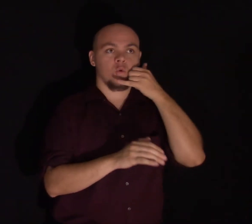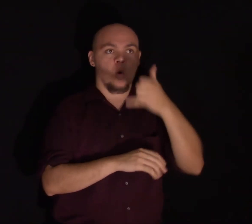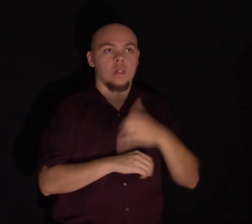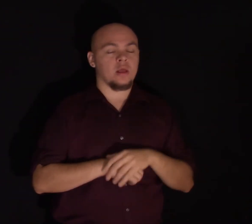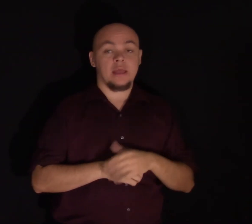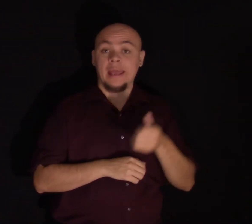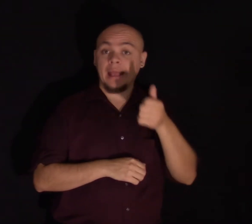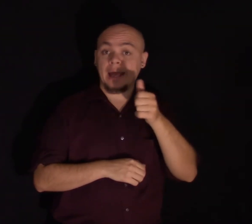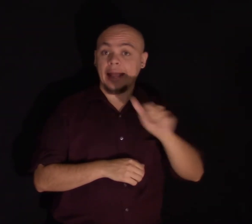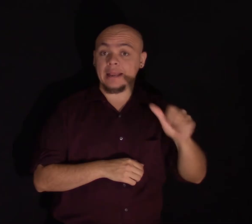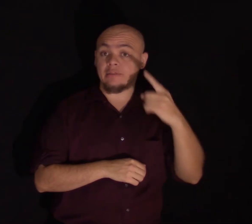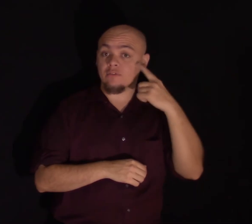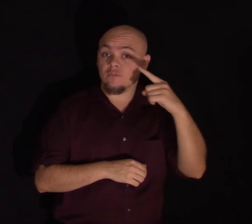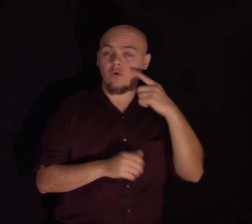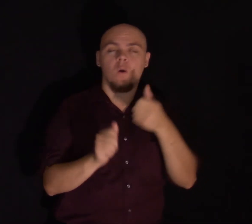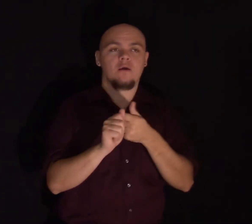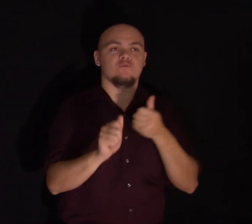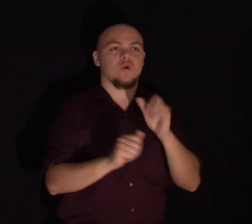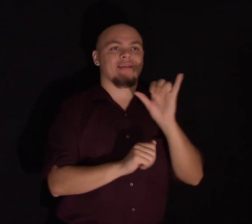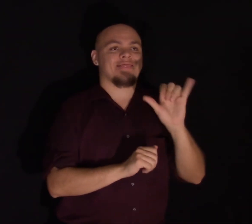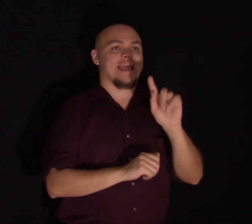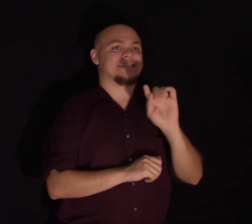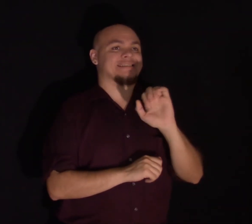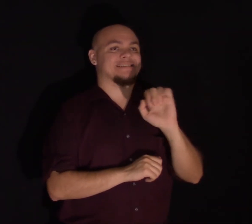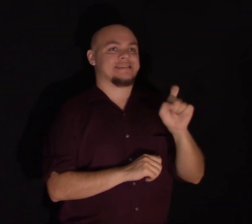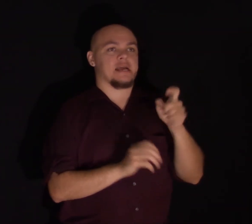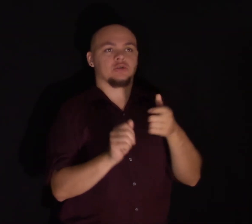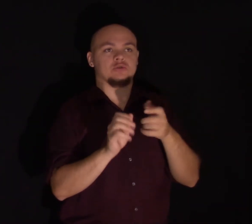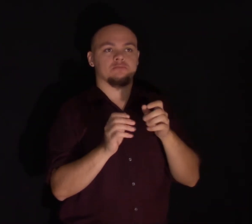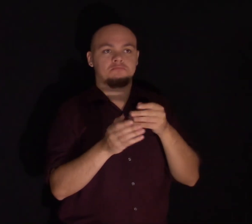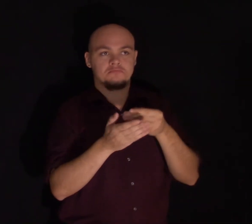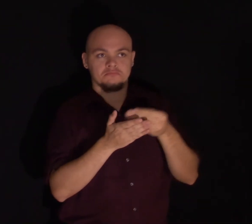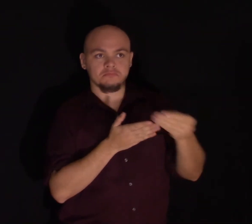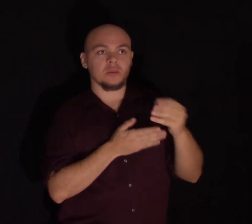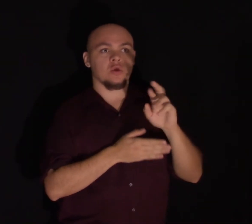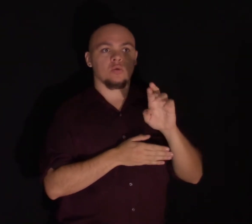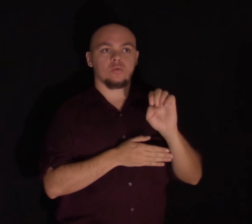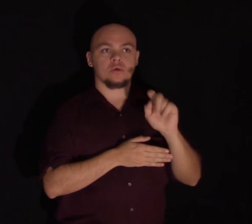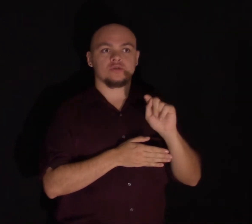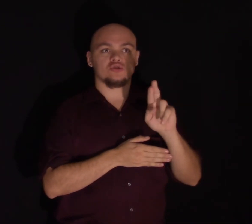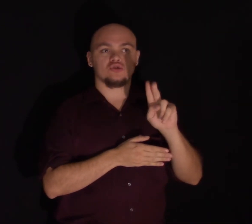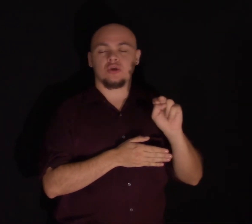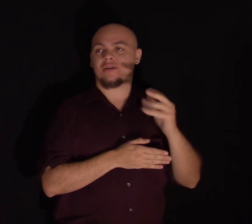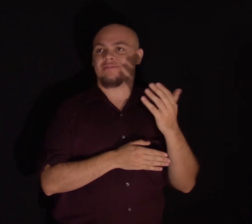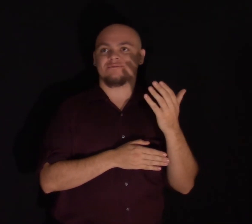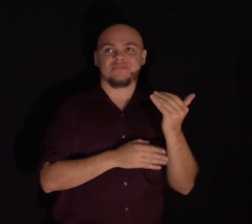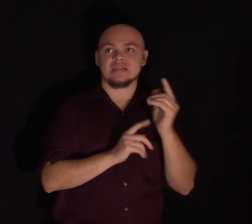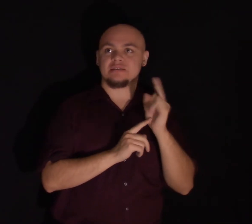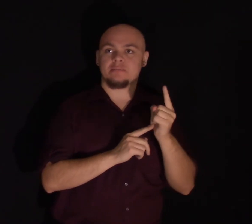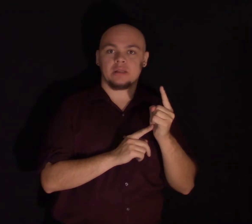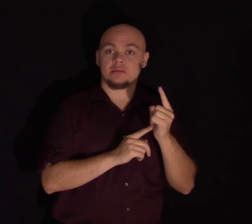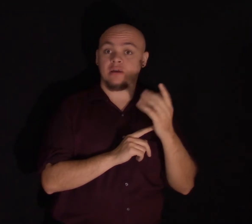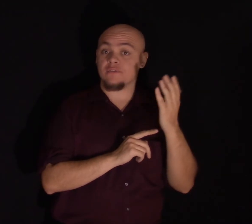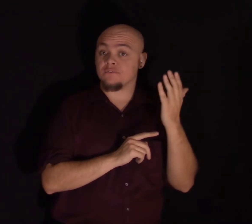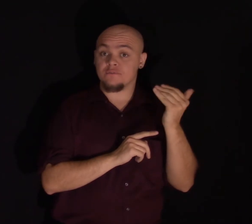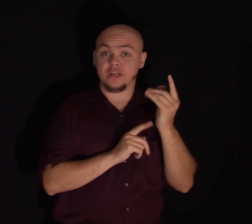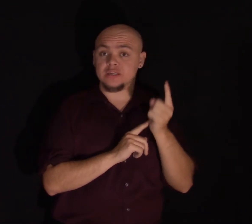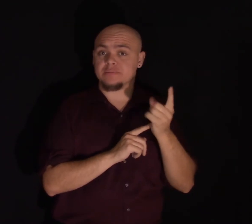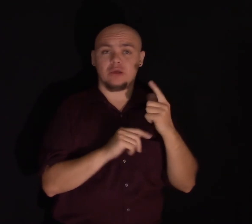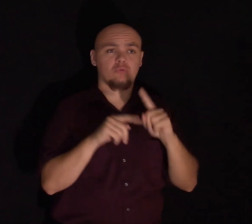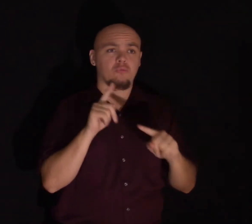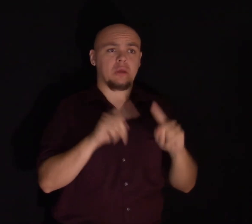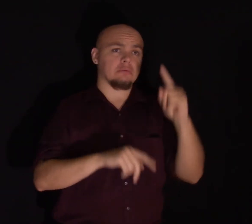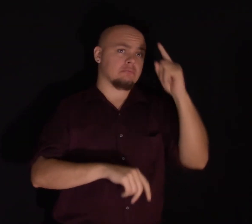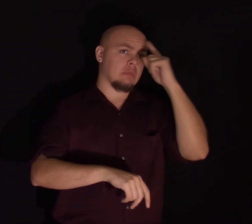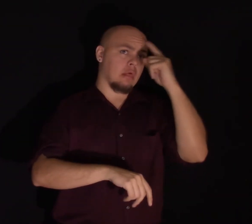anything to avoid the tax return. And then one day, I thought, you know what? I'll give it 15 minutes. I don't know why I thought 15 minutes was sort random. It just